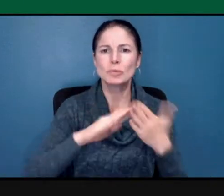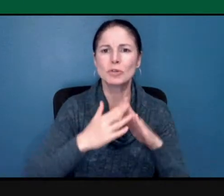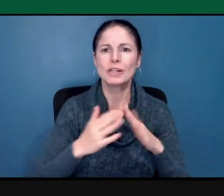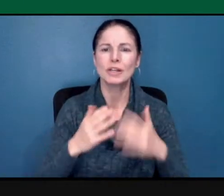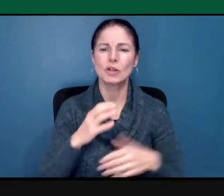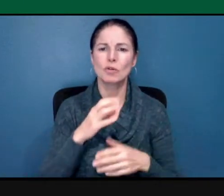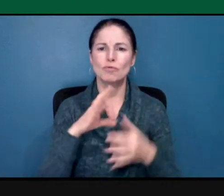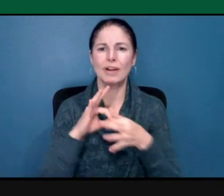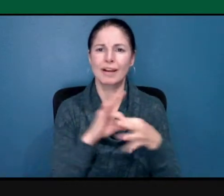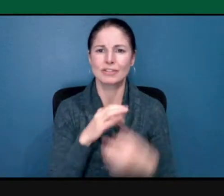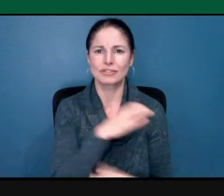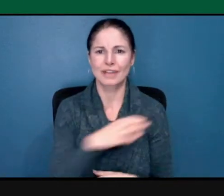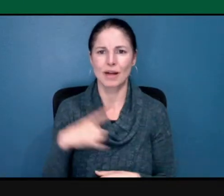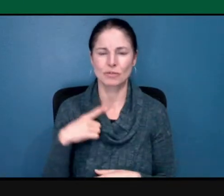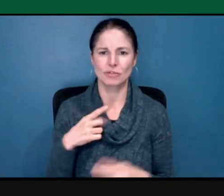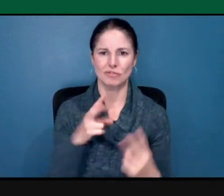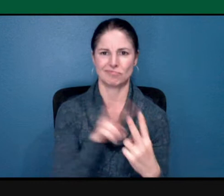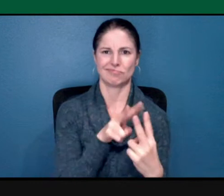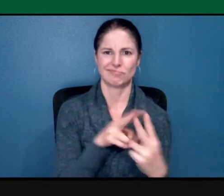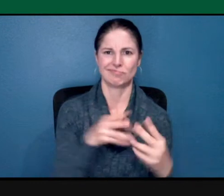for their engagement.